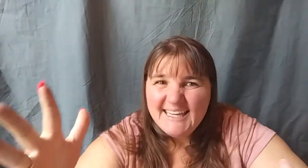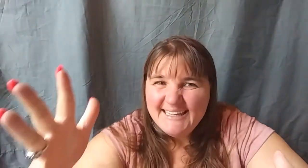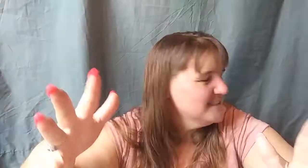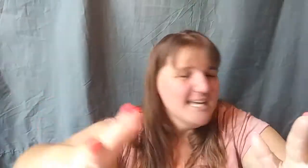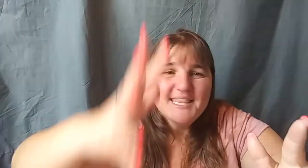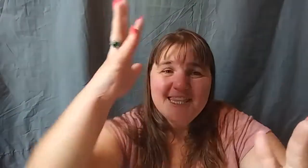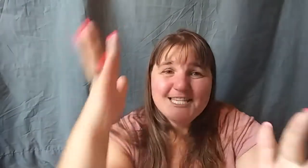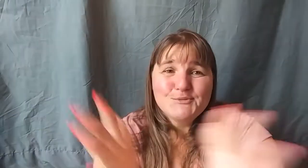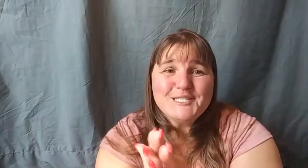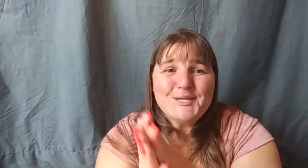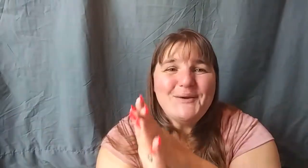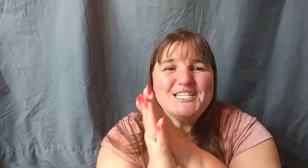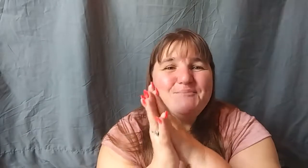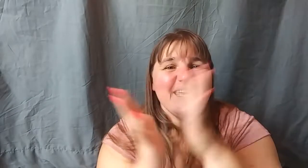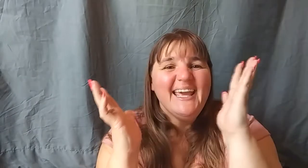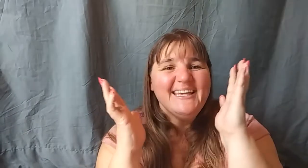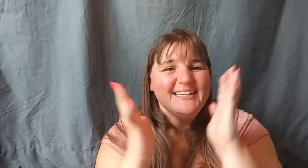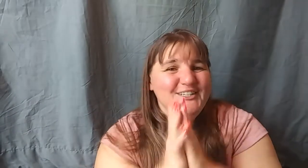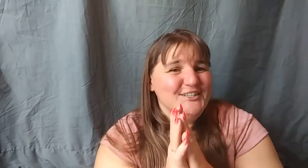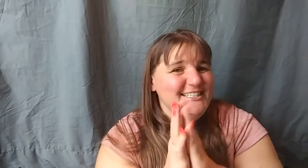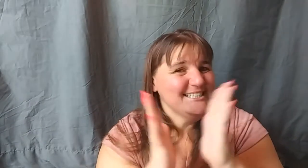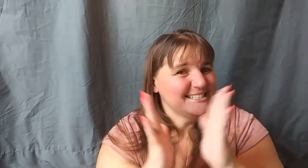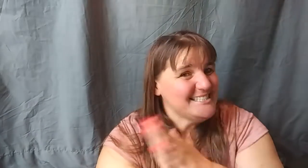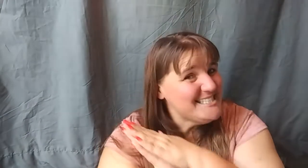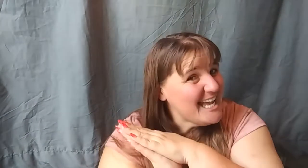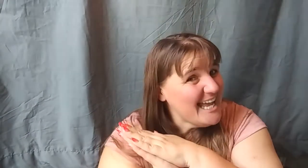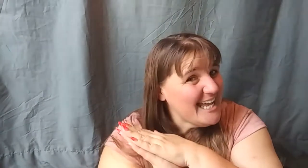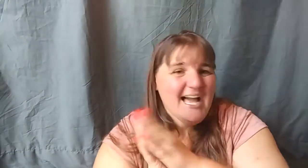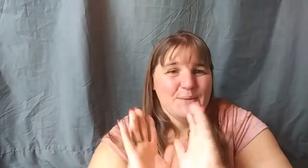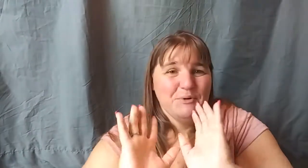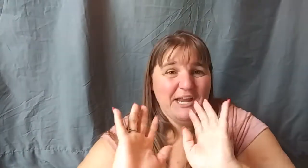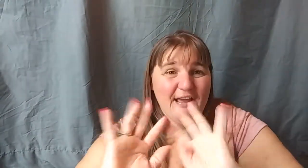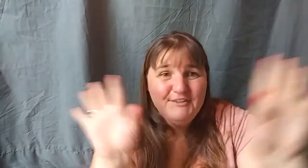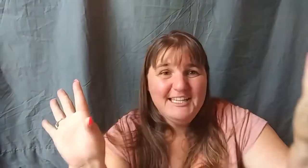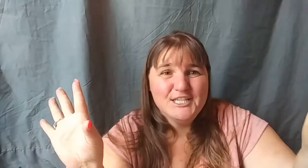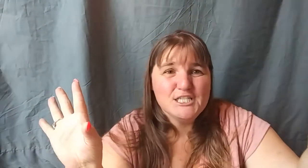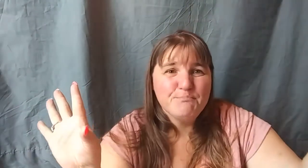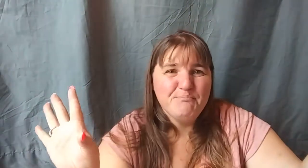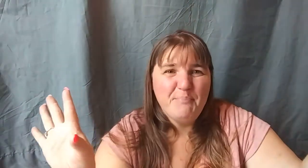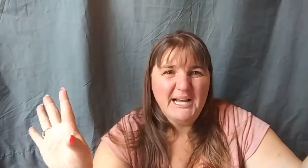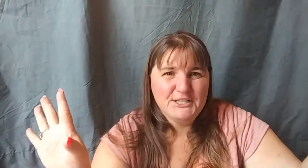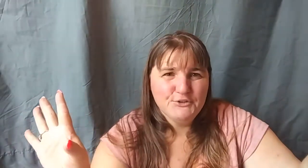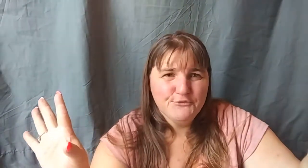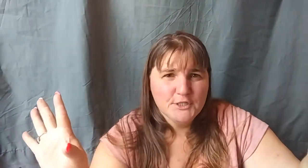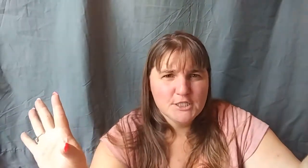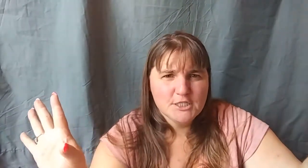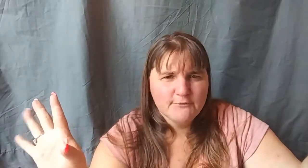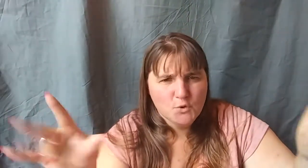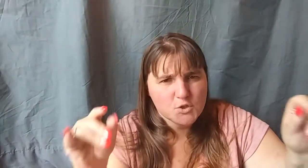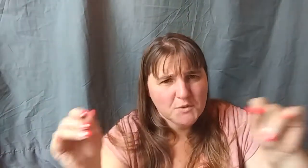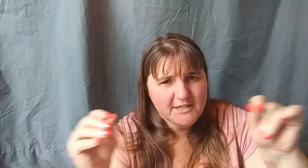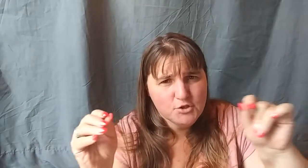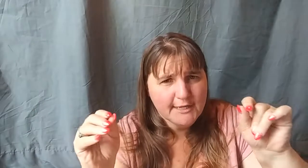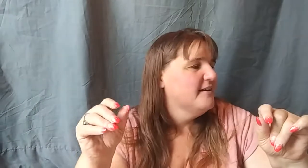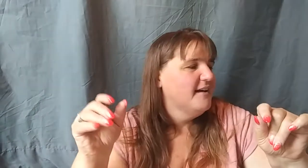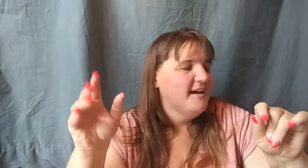This was going to be a good day. Everything else back in the fridge. Of course, what I took out. And I was